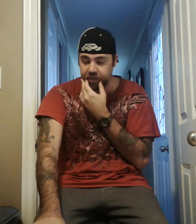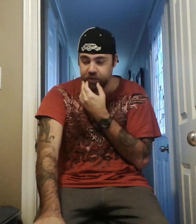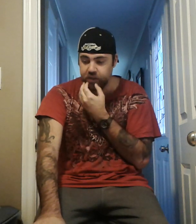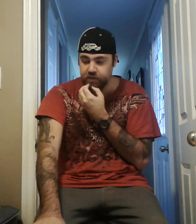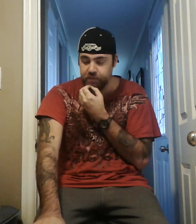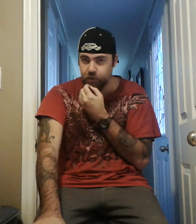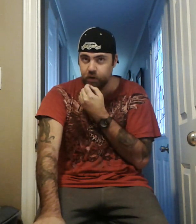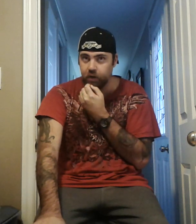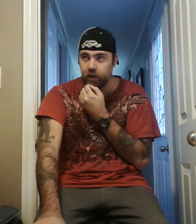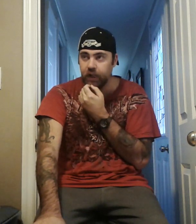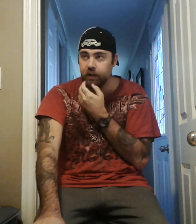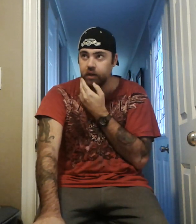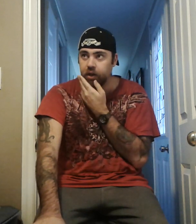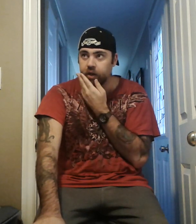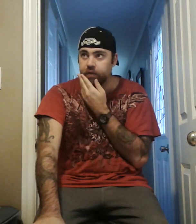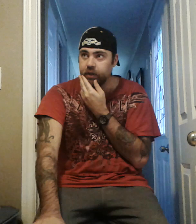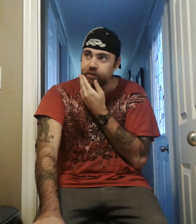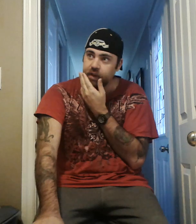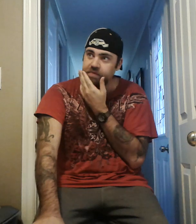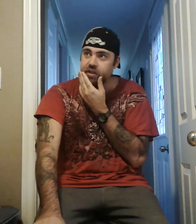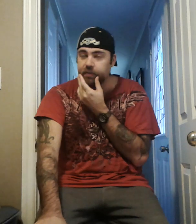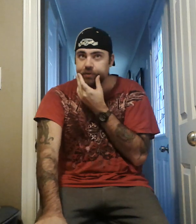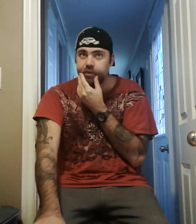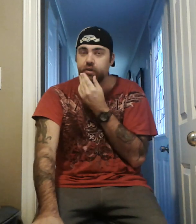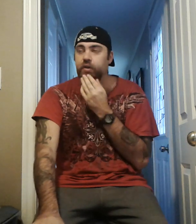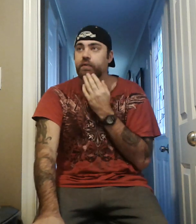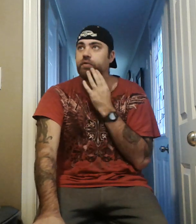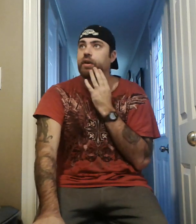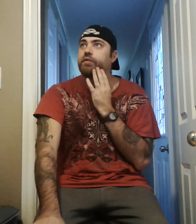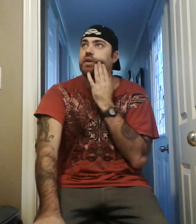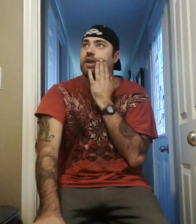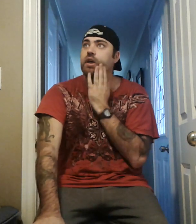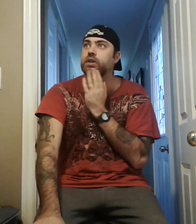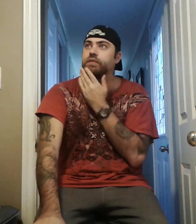probably going to do more, I think something different, you know, about wrestling, um,